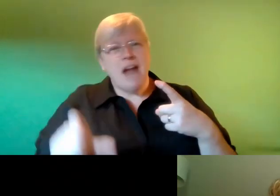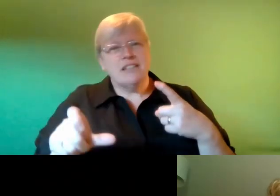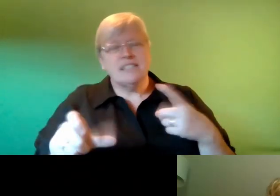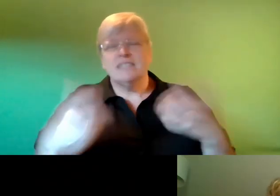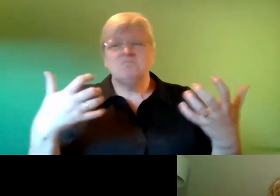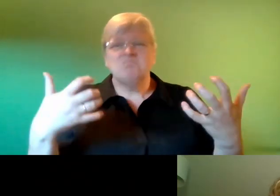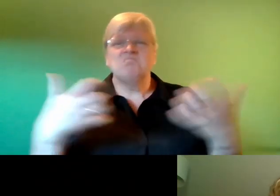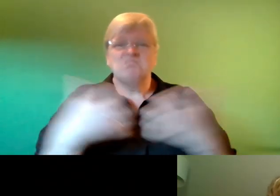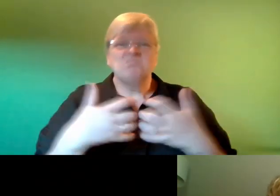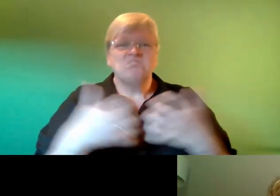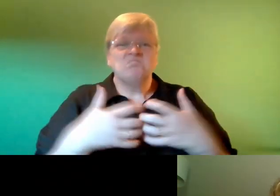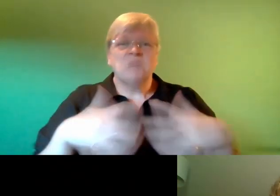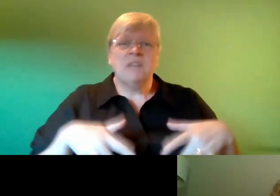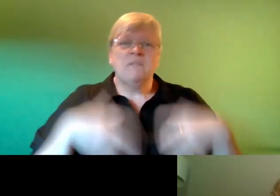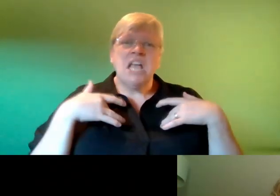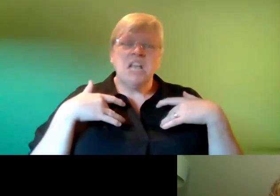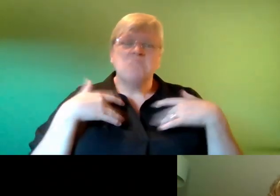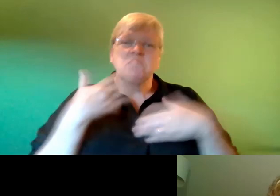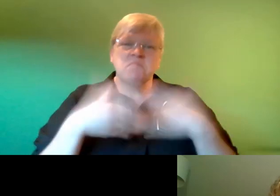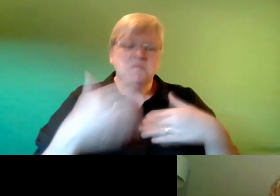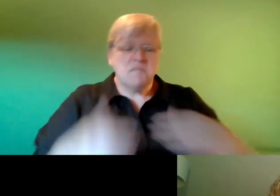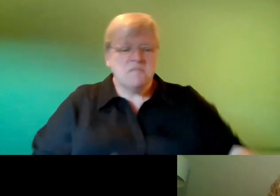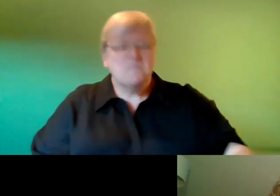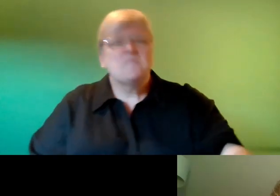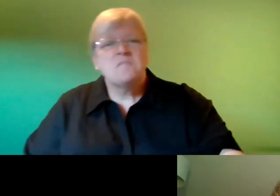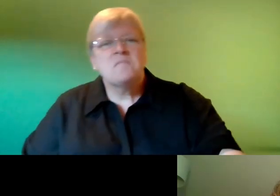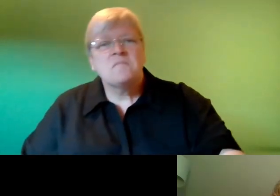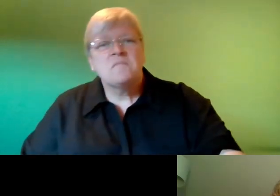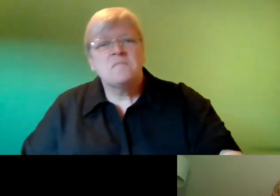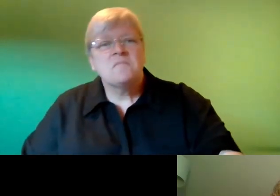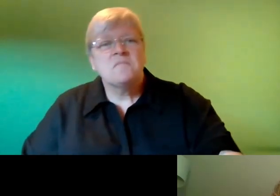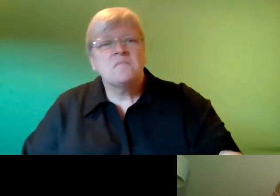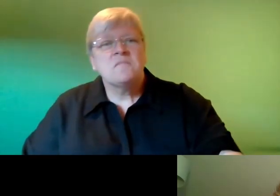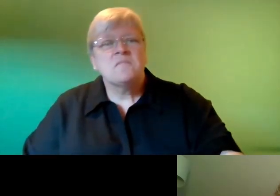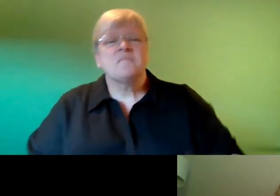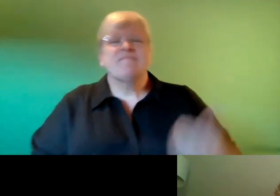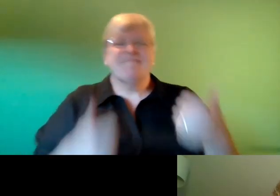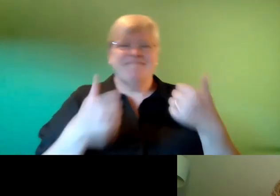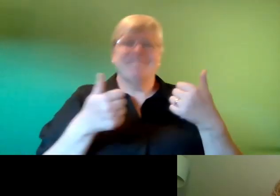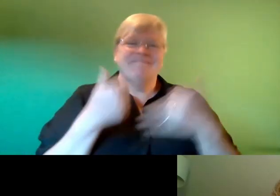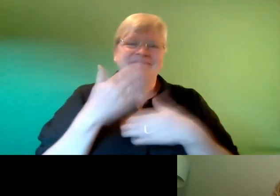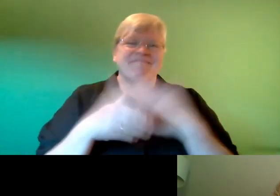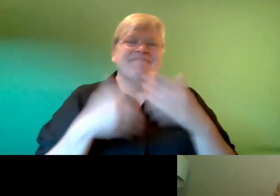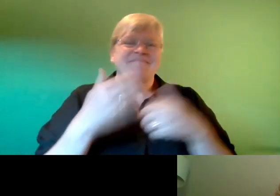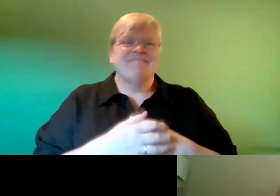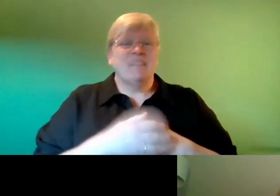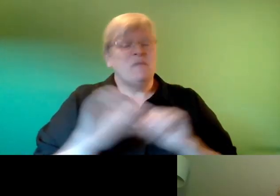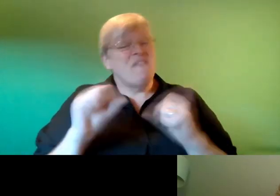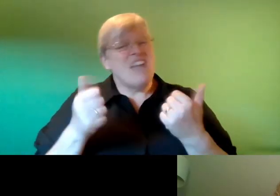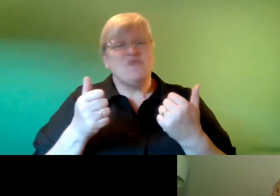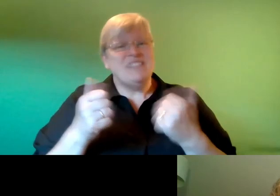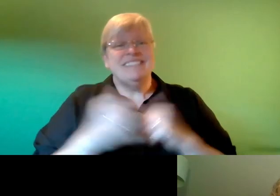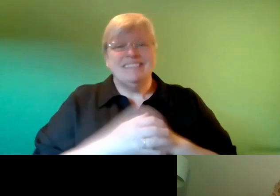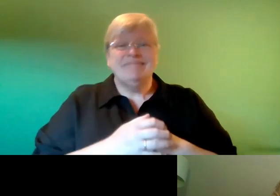yeah i got momentum i think and yeah and boy did i pick up momentum it really did it was good um